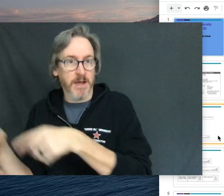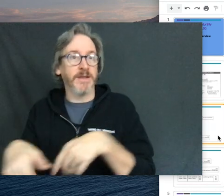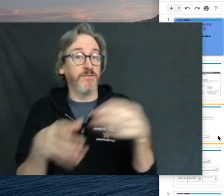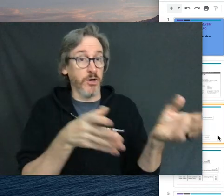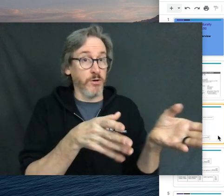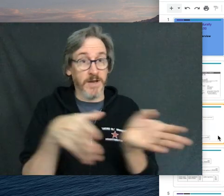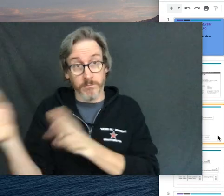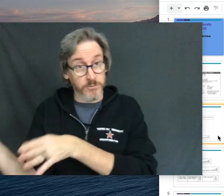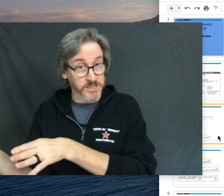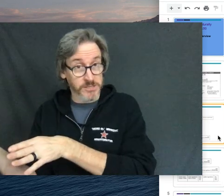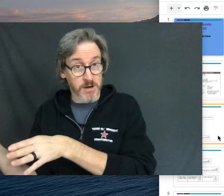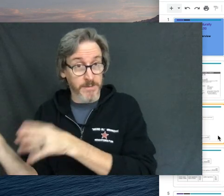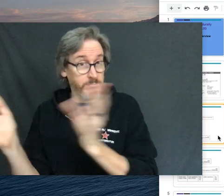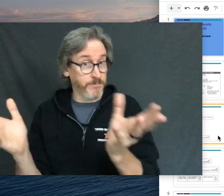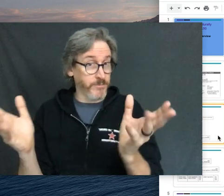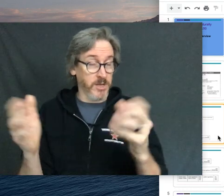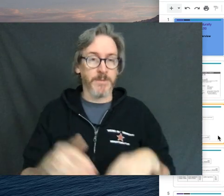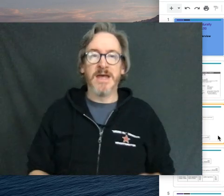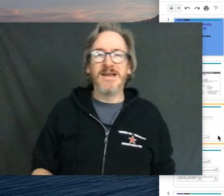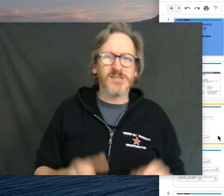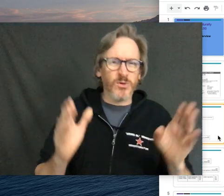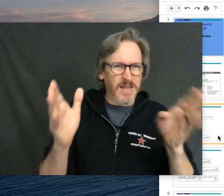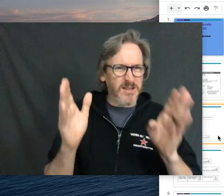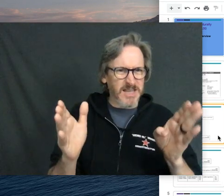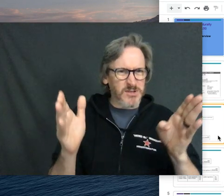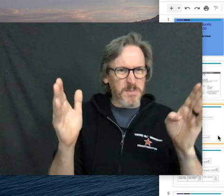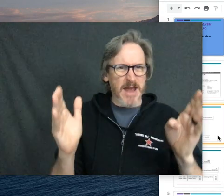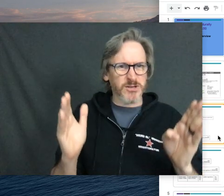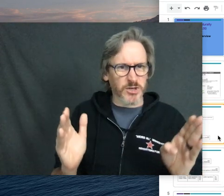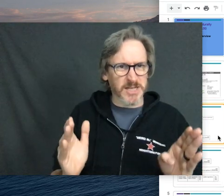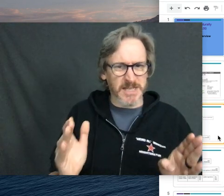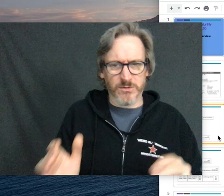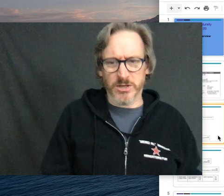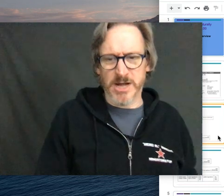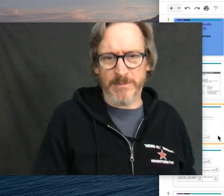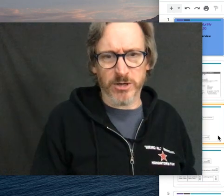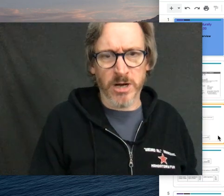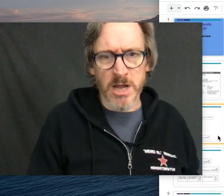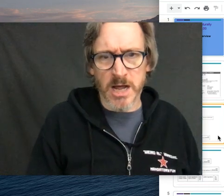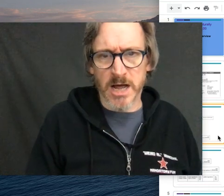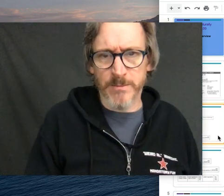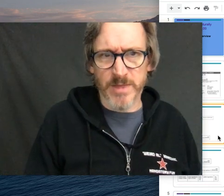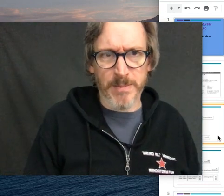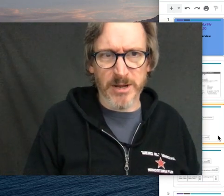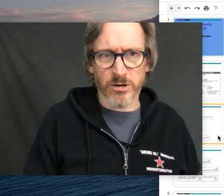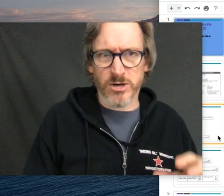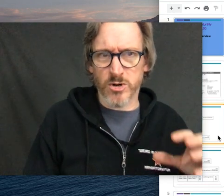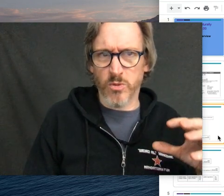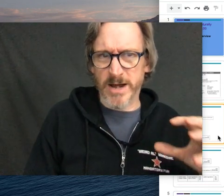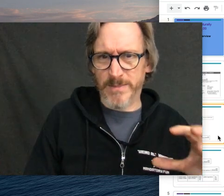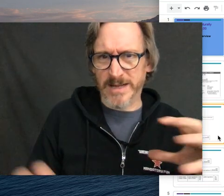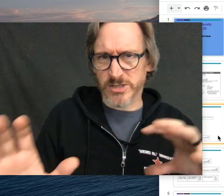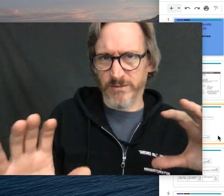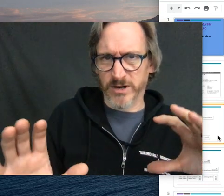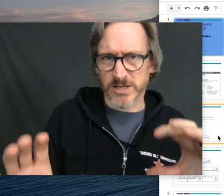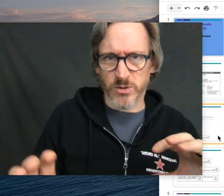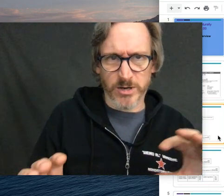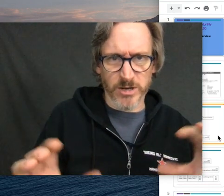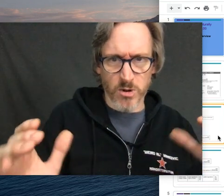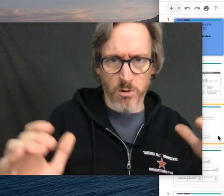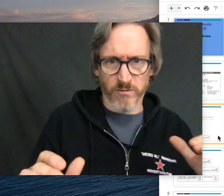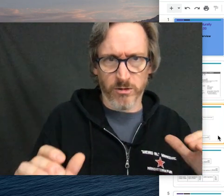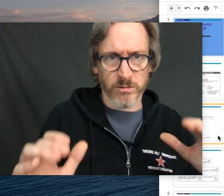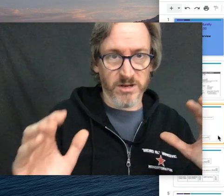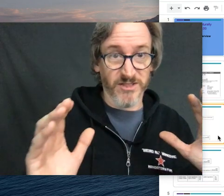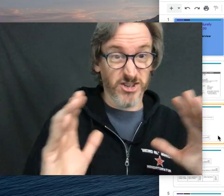then describe it. If you don't know the name, just describe it. Okay. So these are the patterns you're going to see through the chapter. They appear quite a bit. So I figured it's